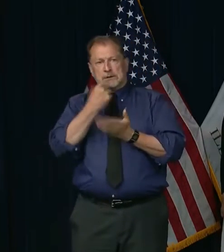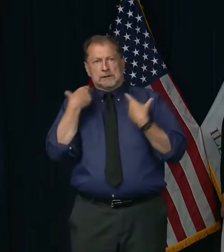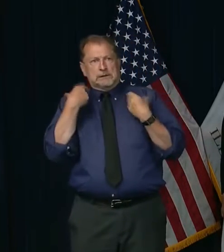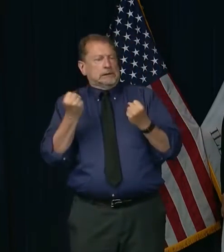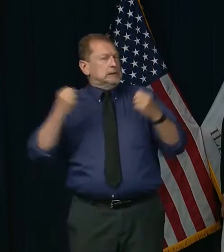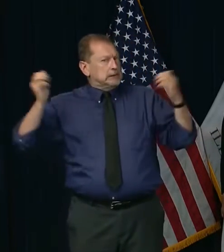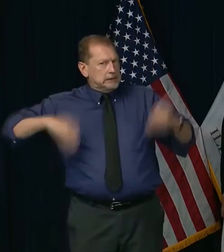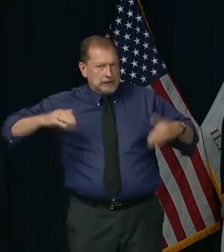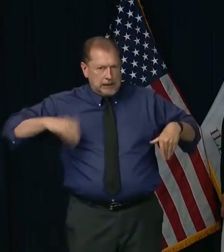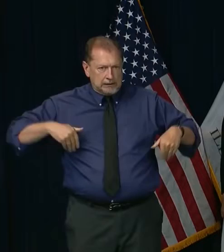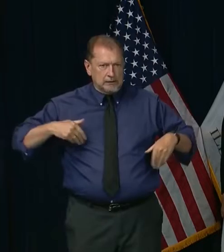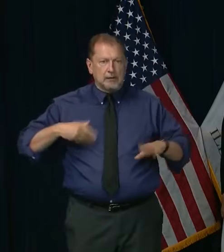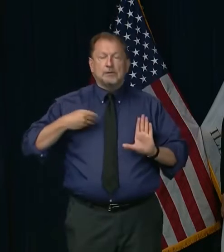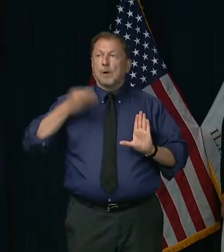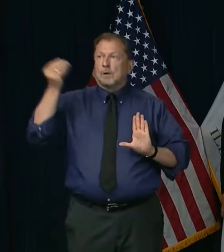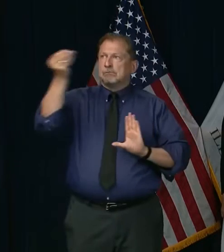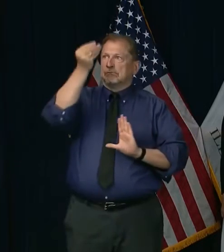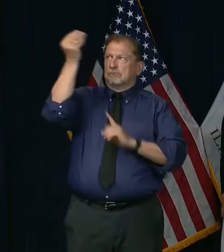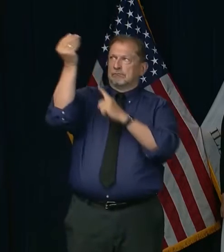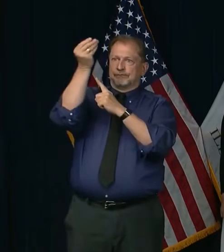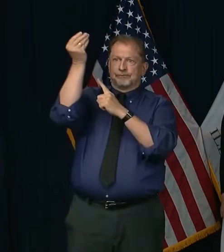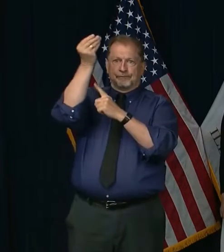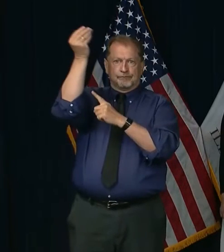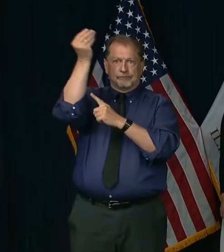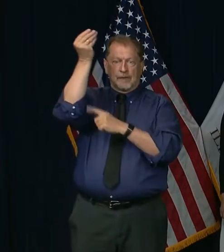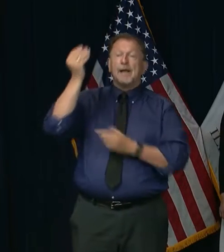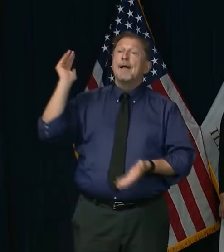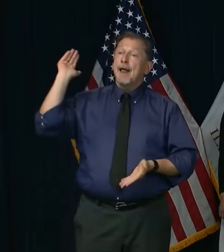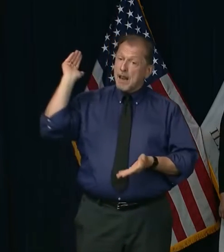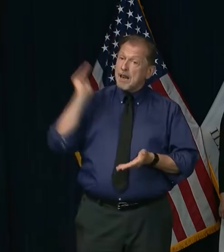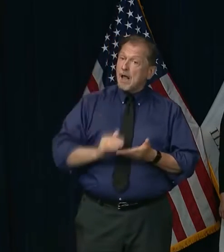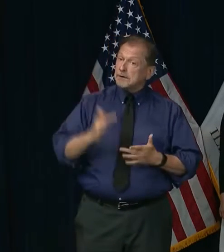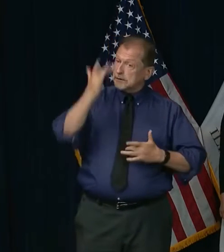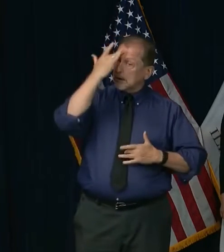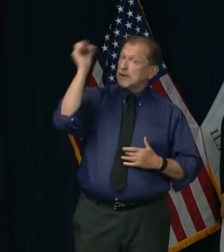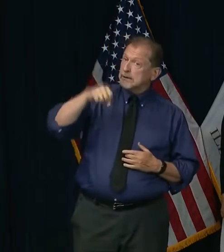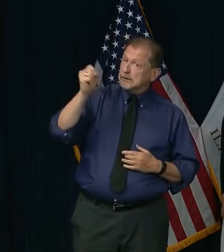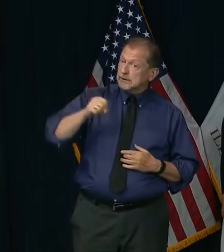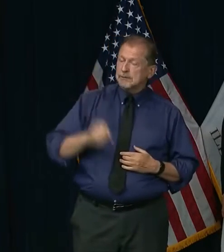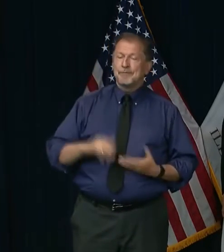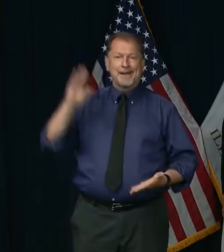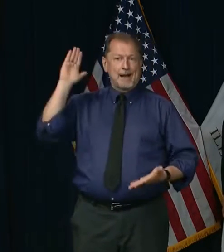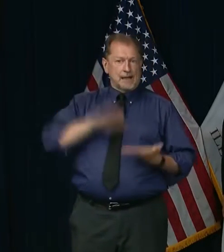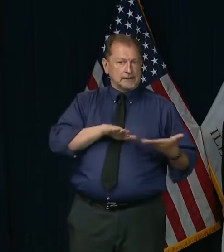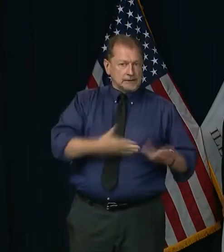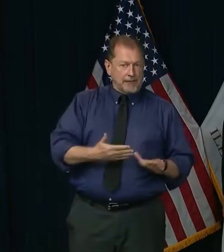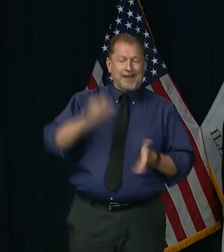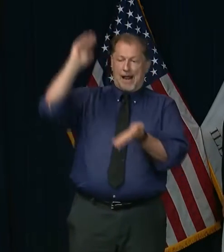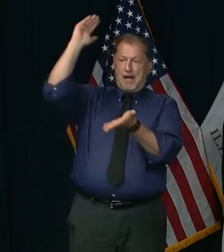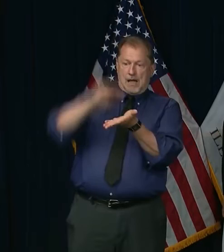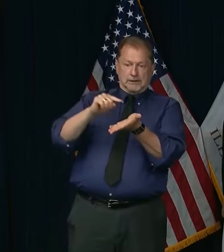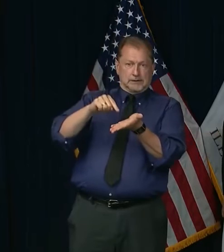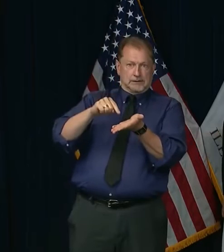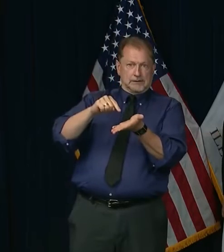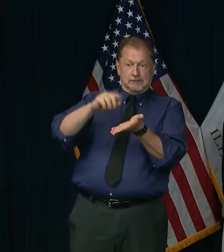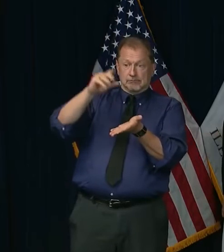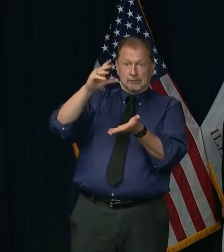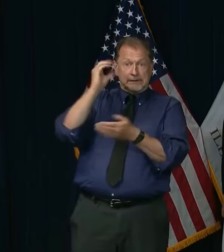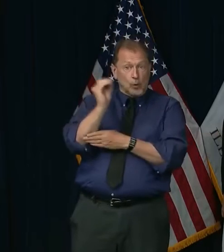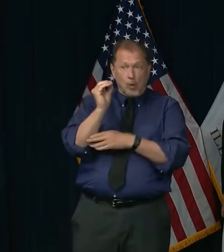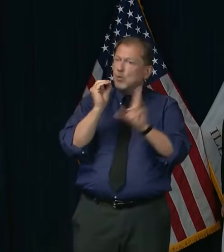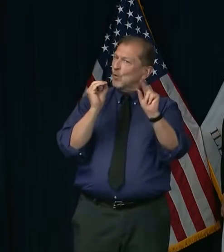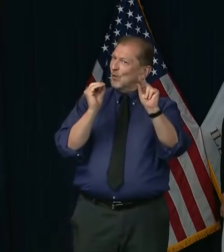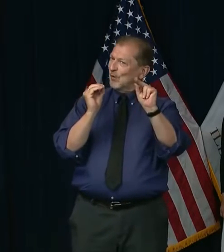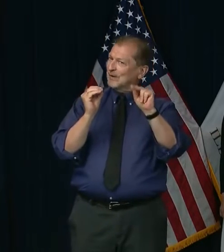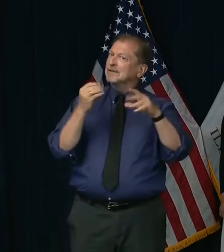fewer and fewer cases, fewer deaths, people are still being infected and people are still losing their lives.